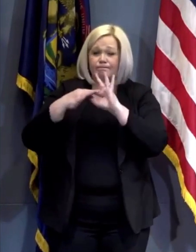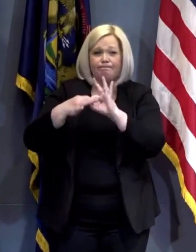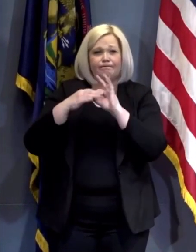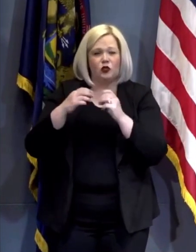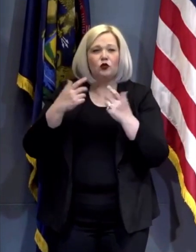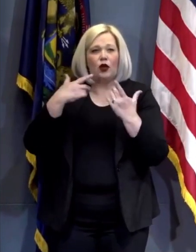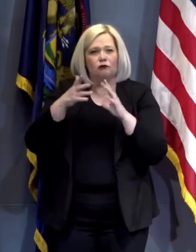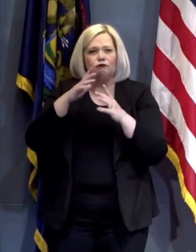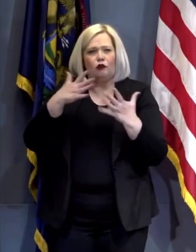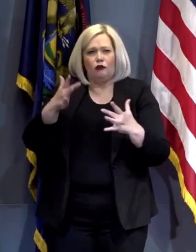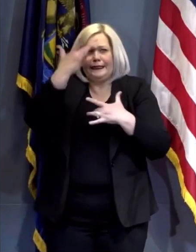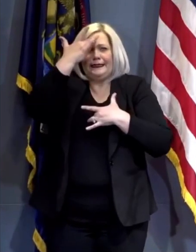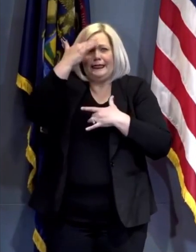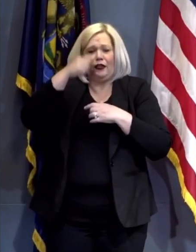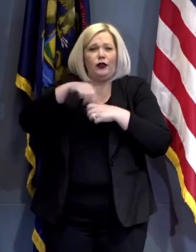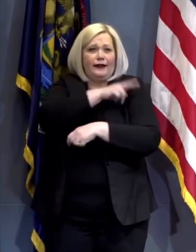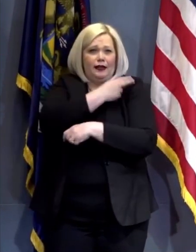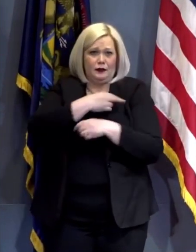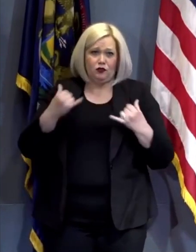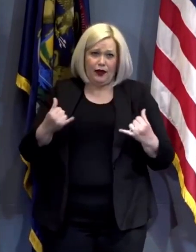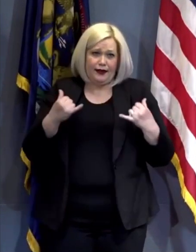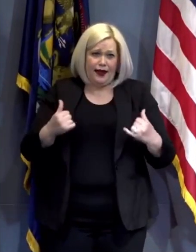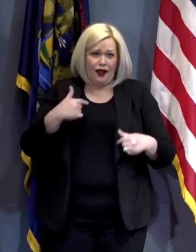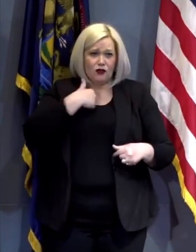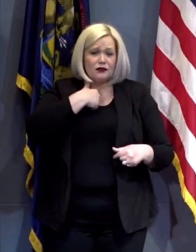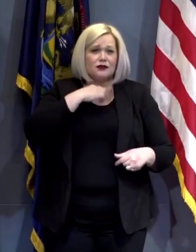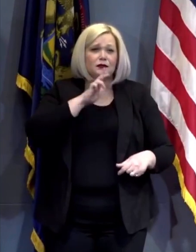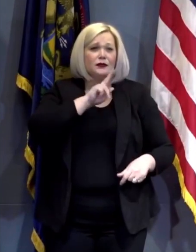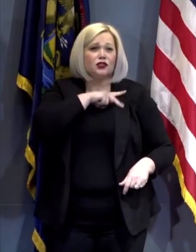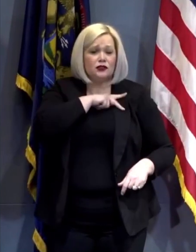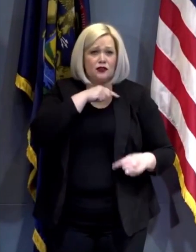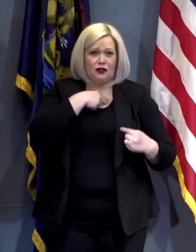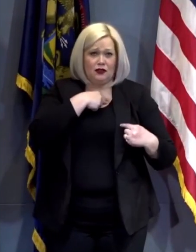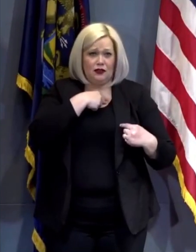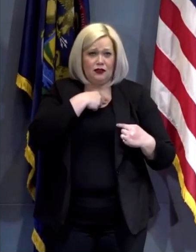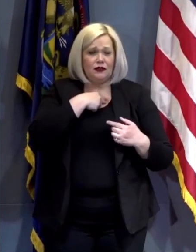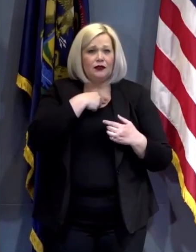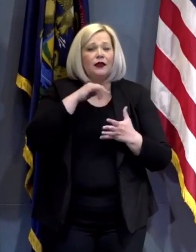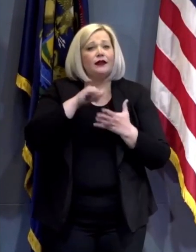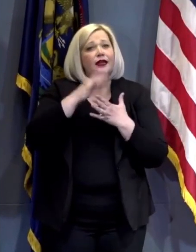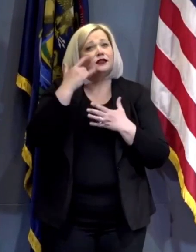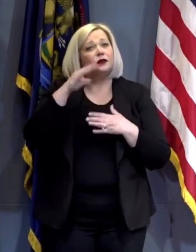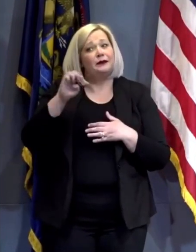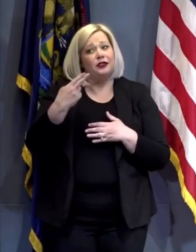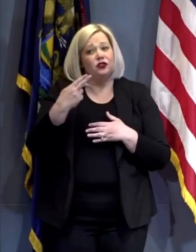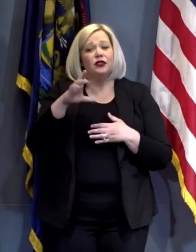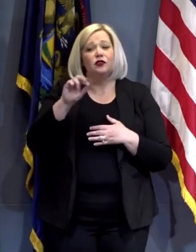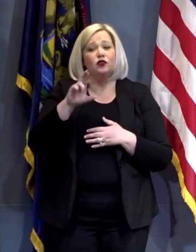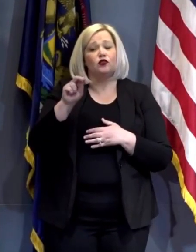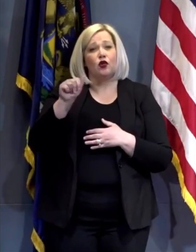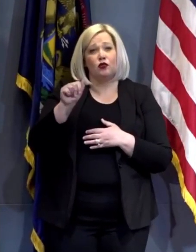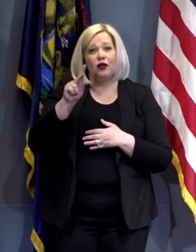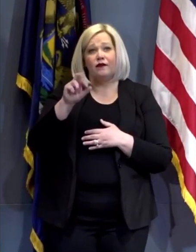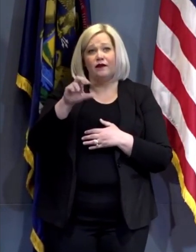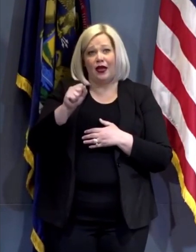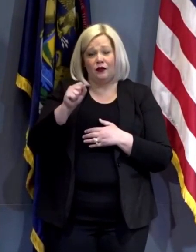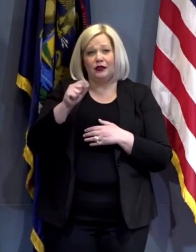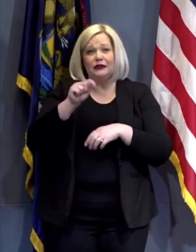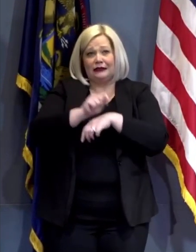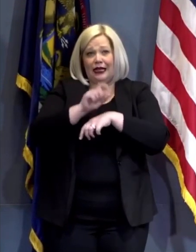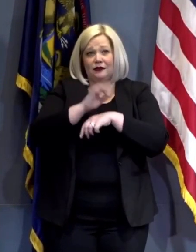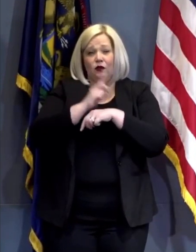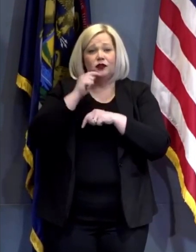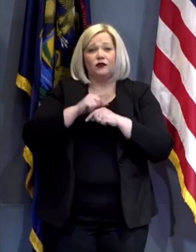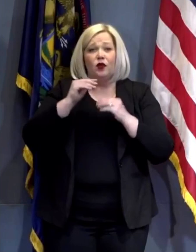infection or who are in the hospital right now. This is why the Michigan Coronavirus Task Force on Racial Disparities